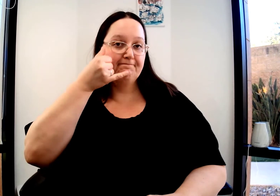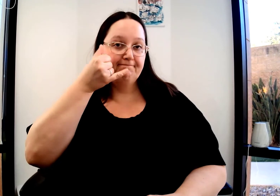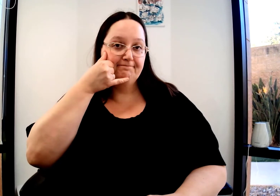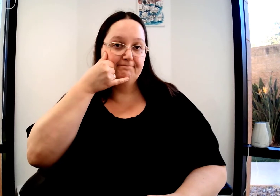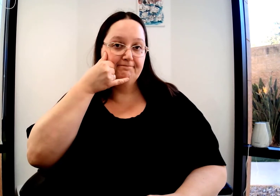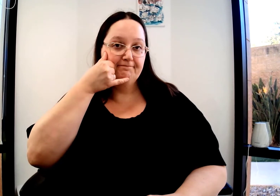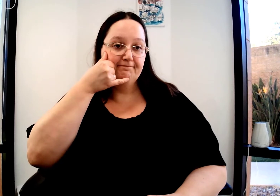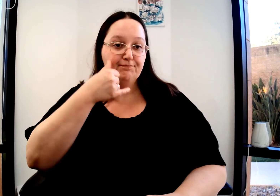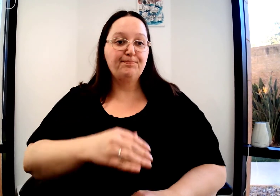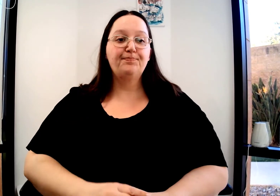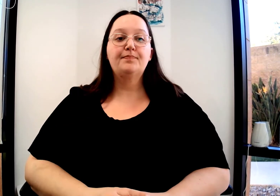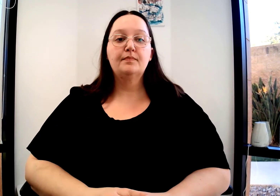Phone taps twice.